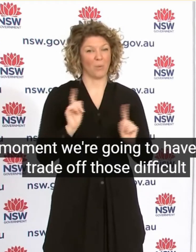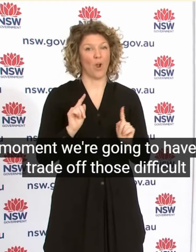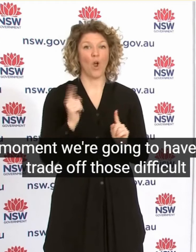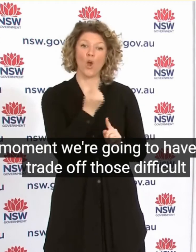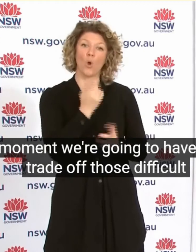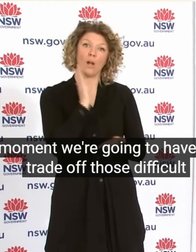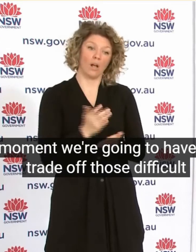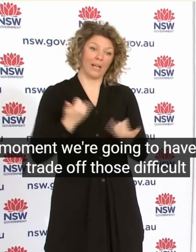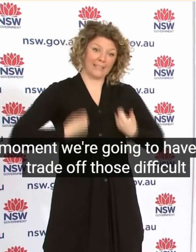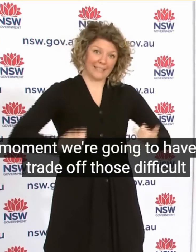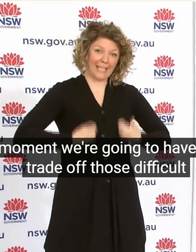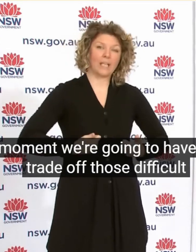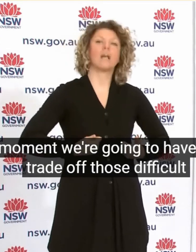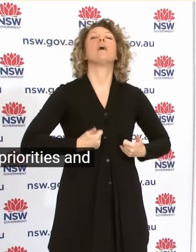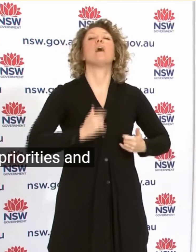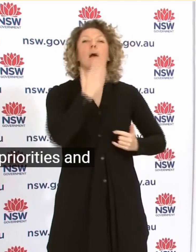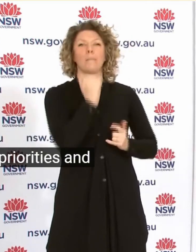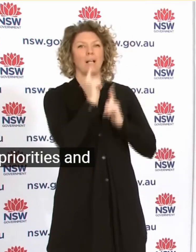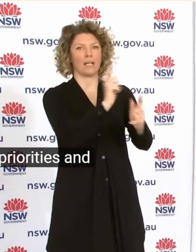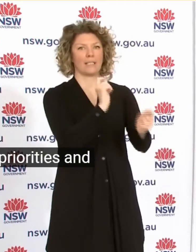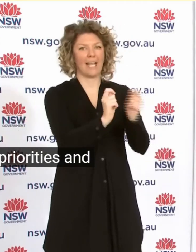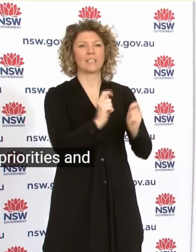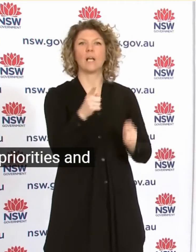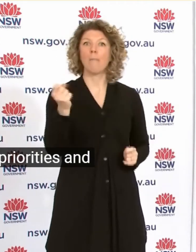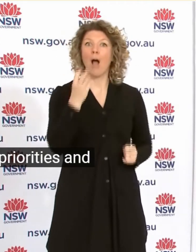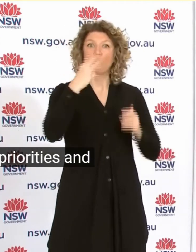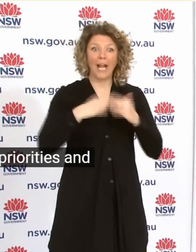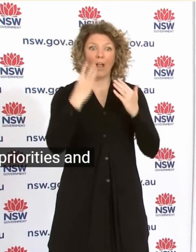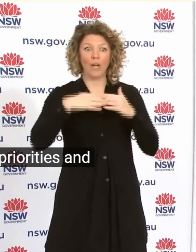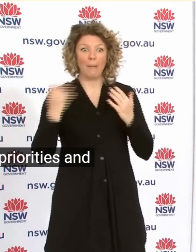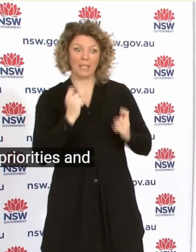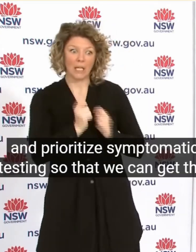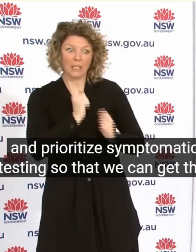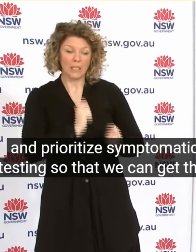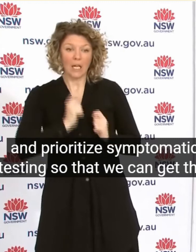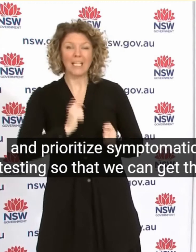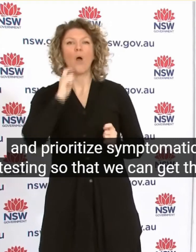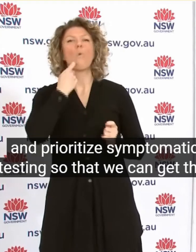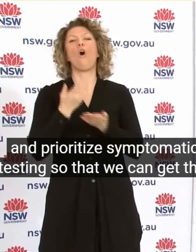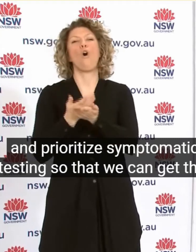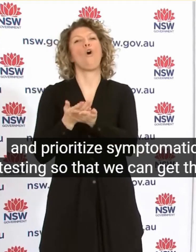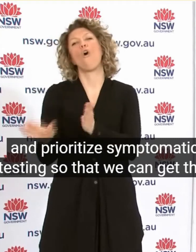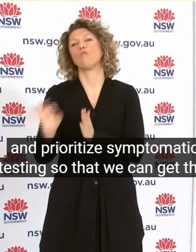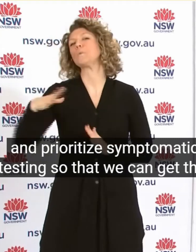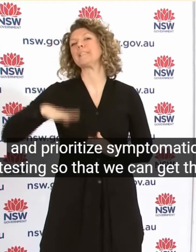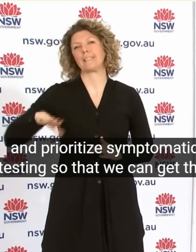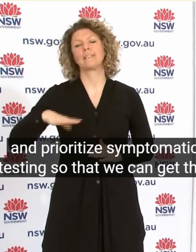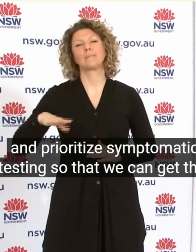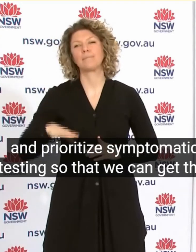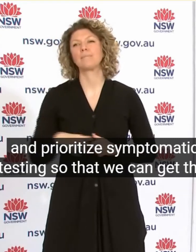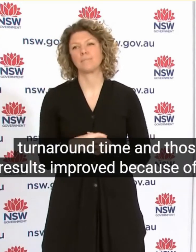itize Symptomatic Testing So That We Can Get That Turn Around Time And Those Results Improved Because Of The Slippage